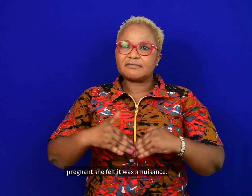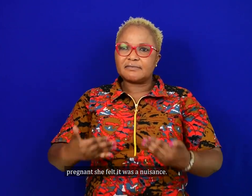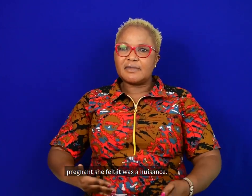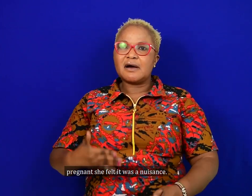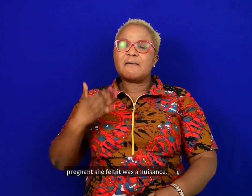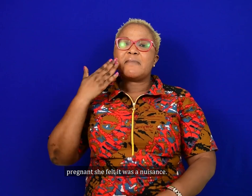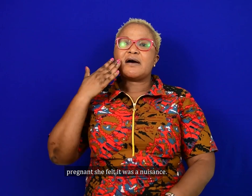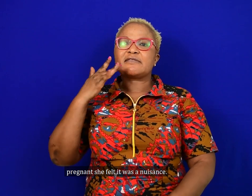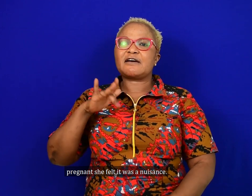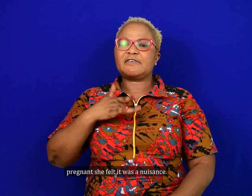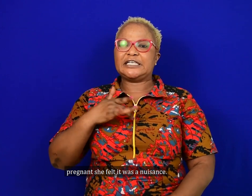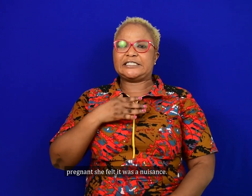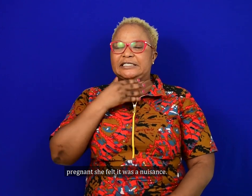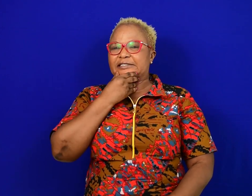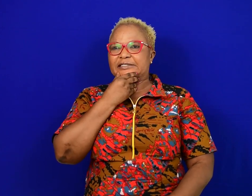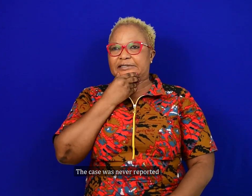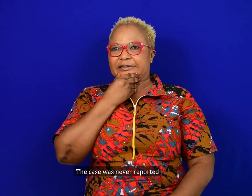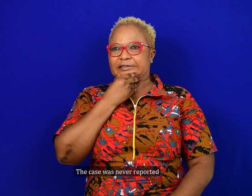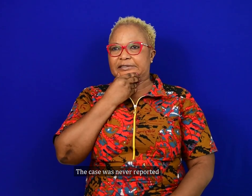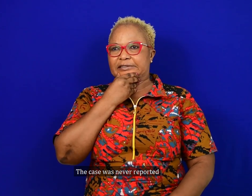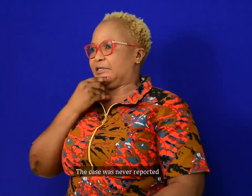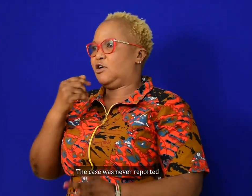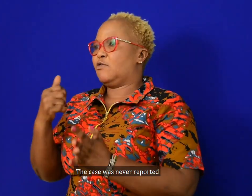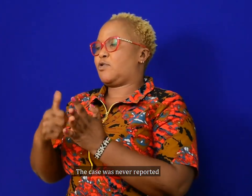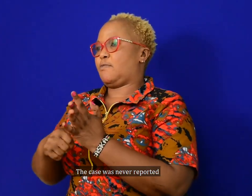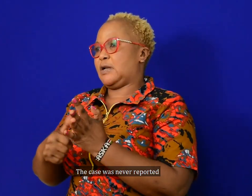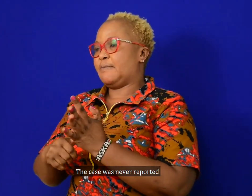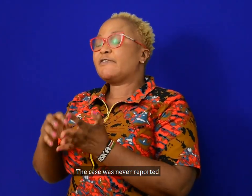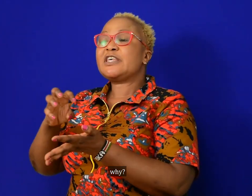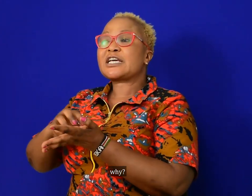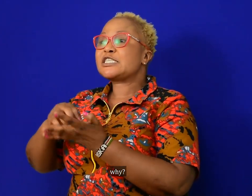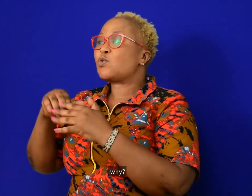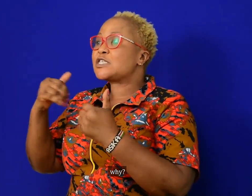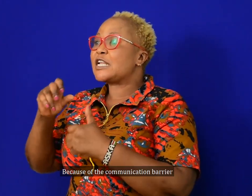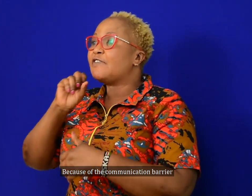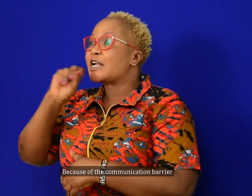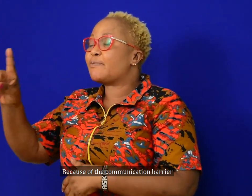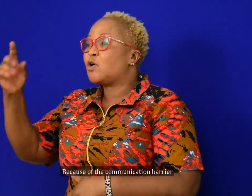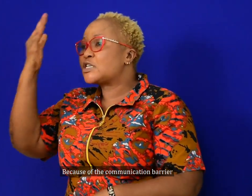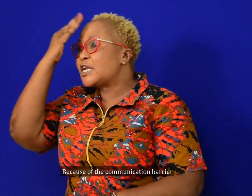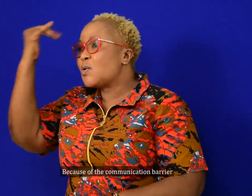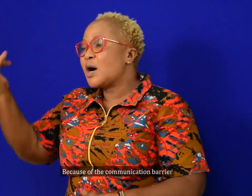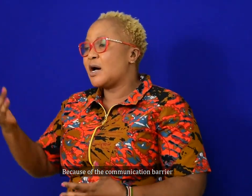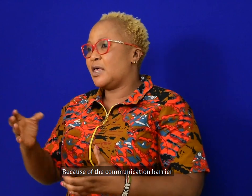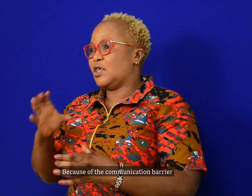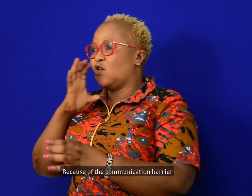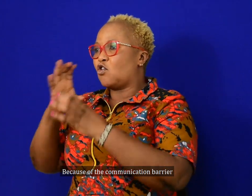felt it was a nuisance. The case was never reported. Why? Because of the communication barrier.